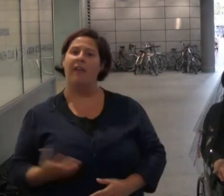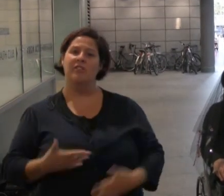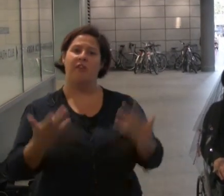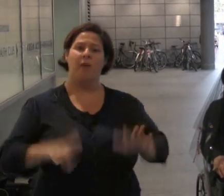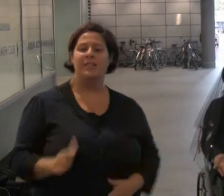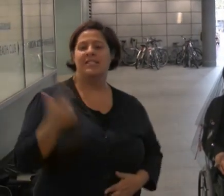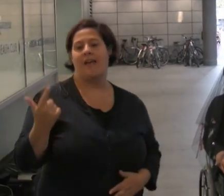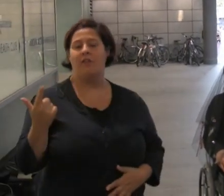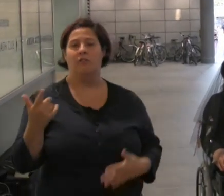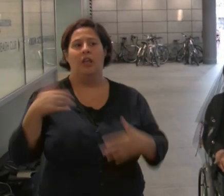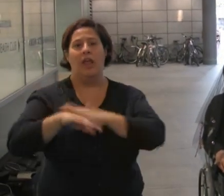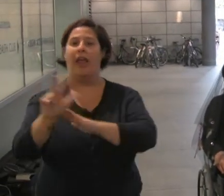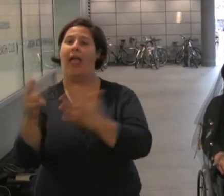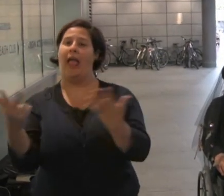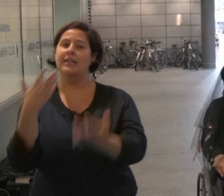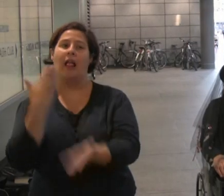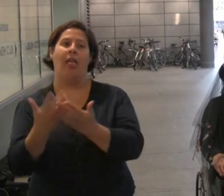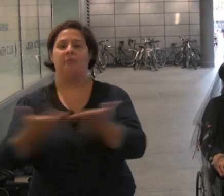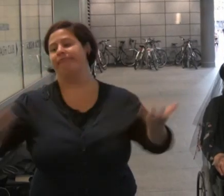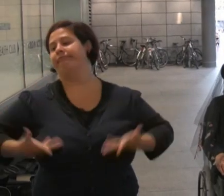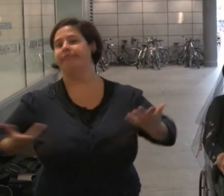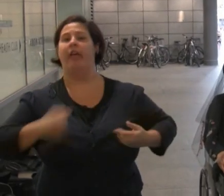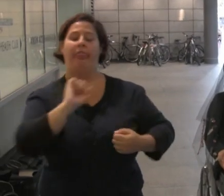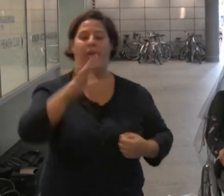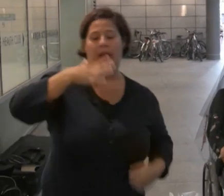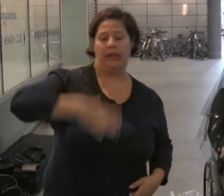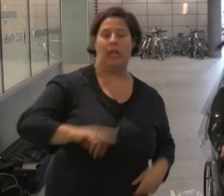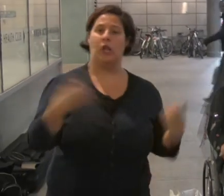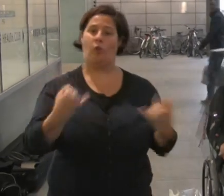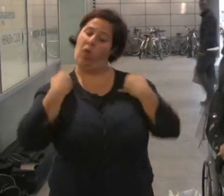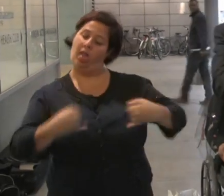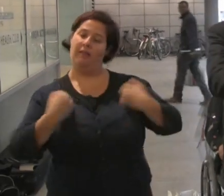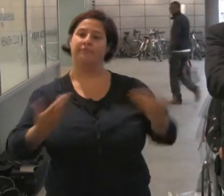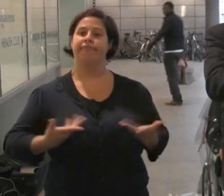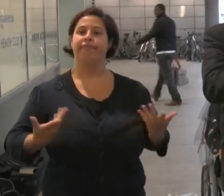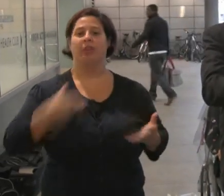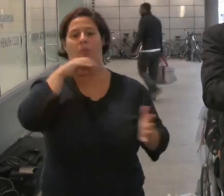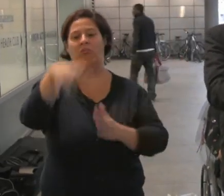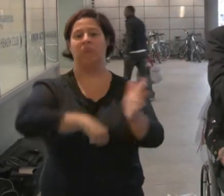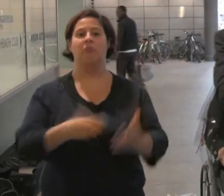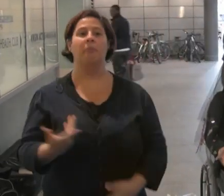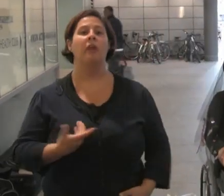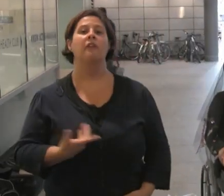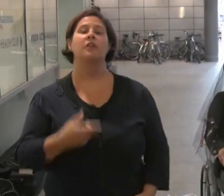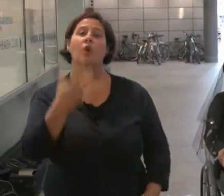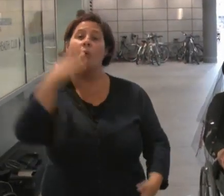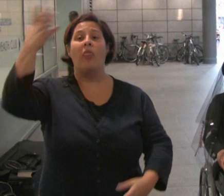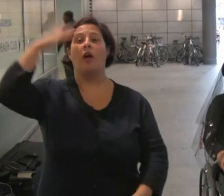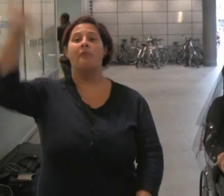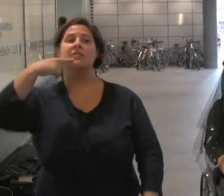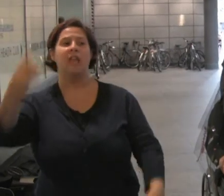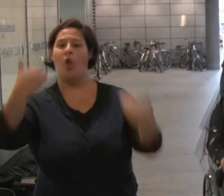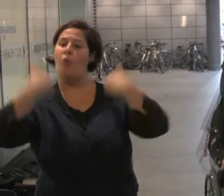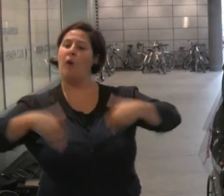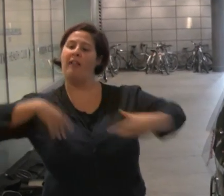out of eight claimants, regardless of the person's need or condition. When government tells us that welfare